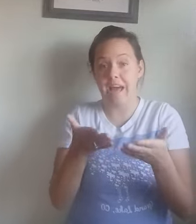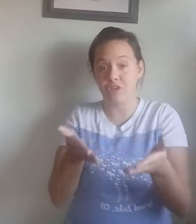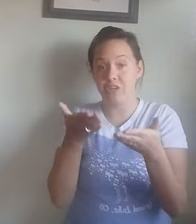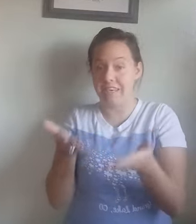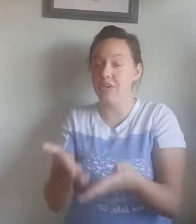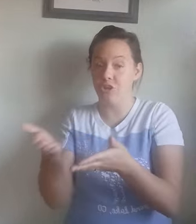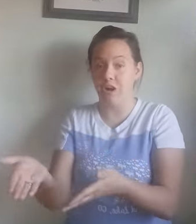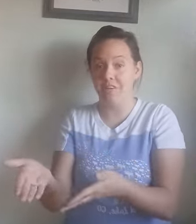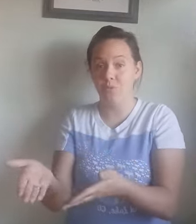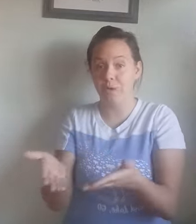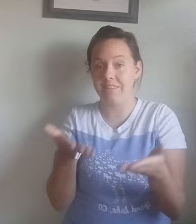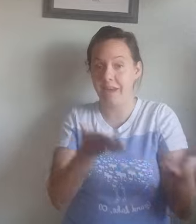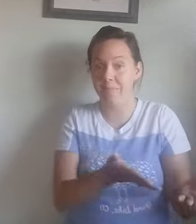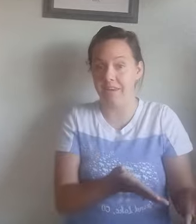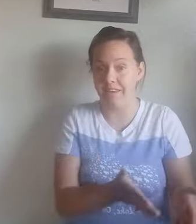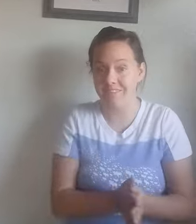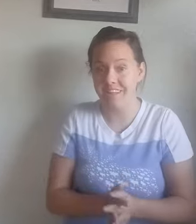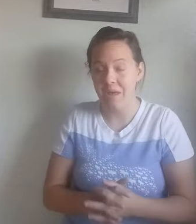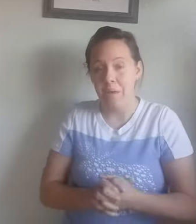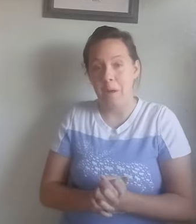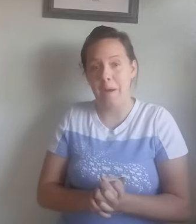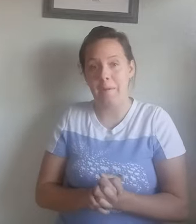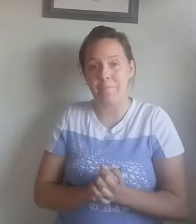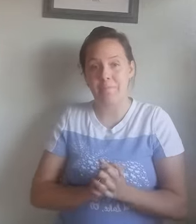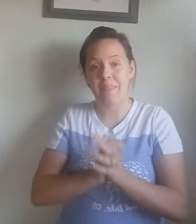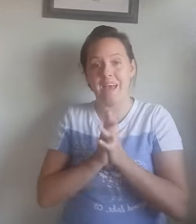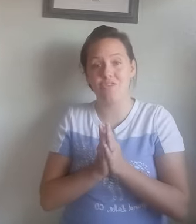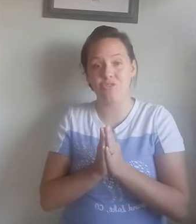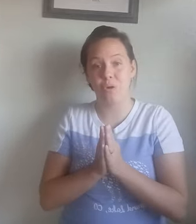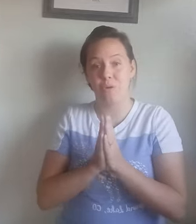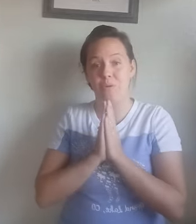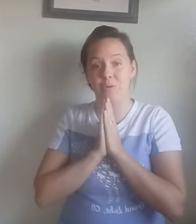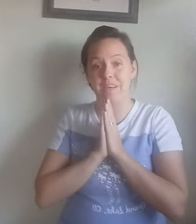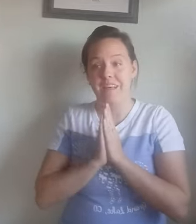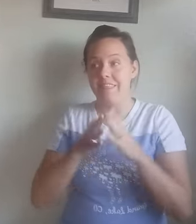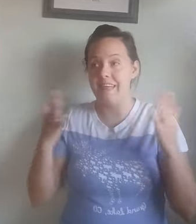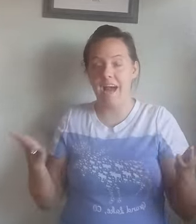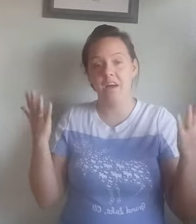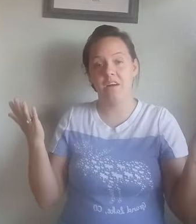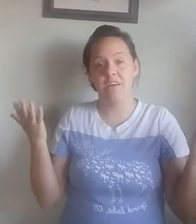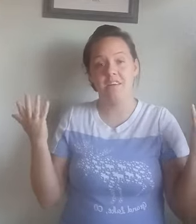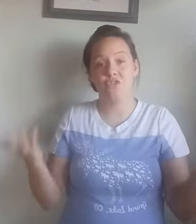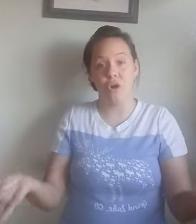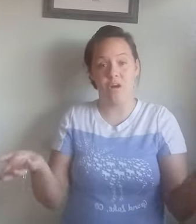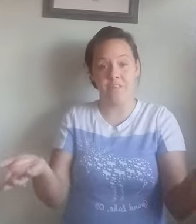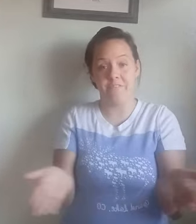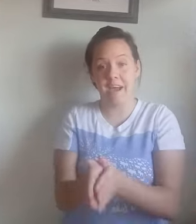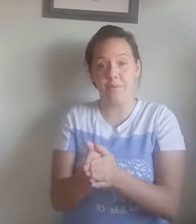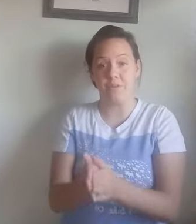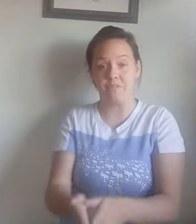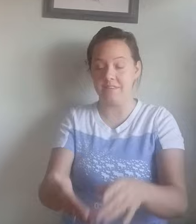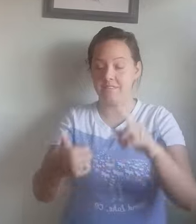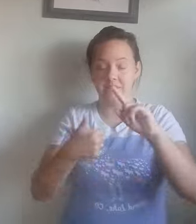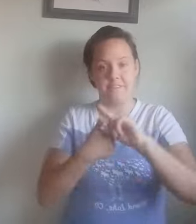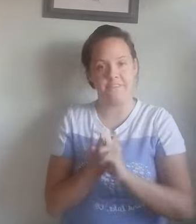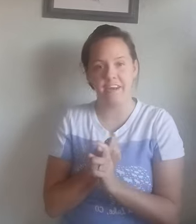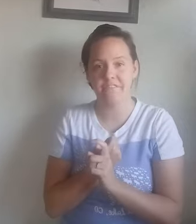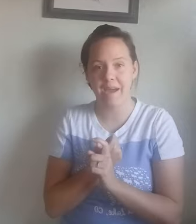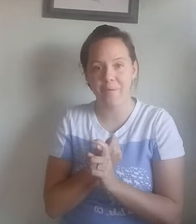actually get yarn with hemp in it. Um, and so that is all the fibers. It's synthetic fiber,